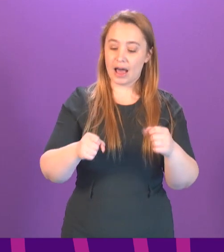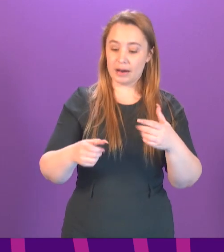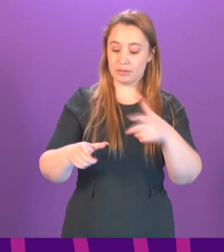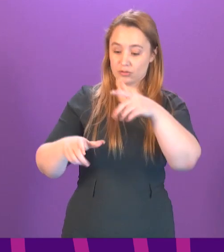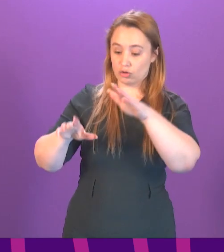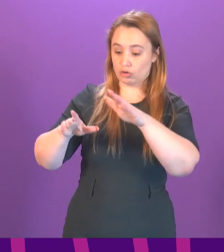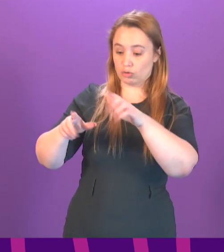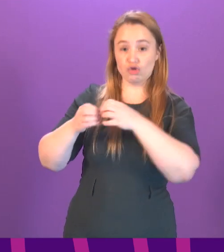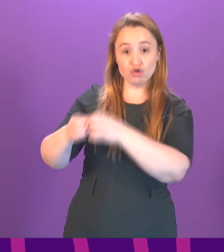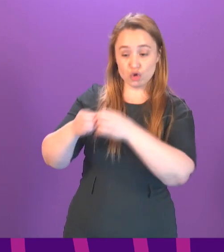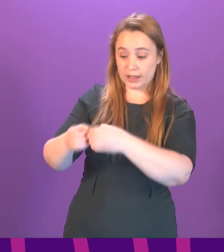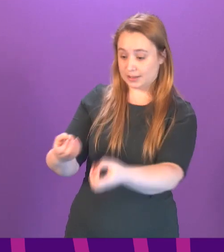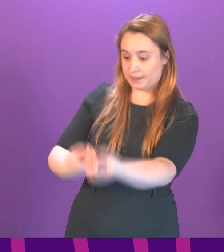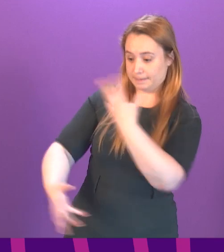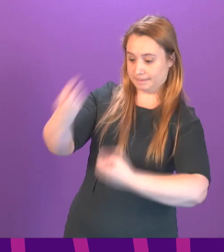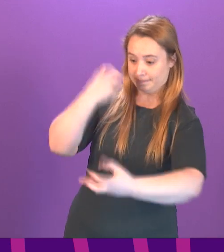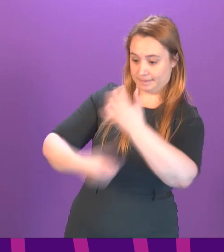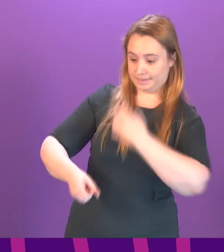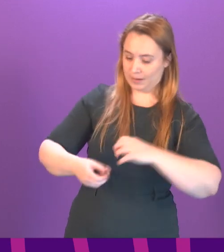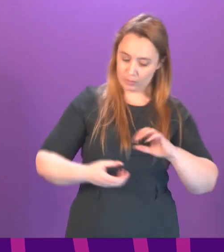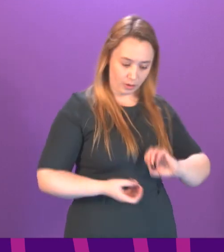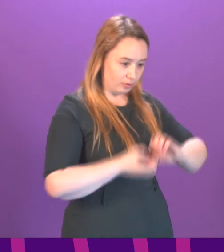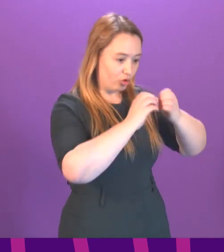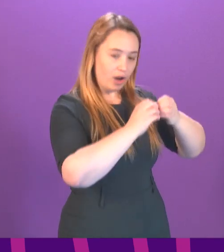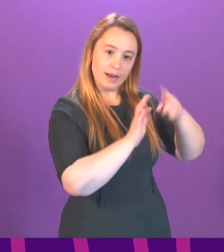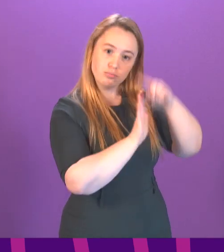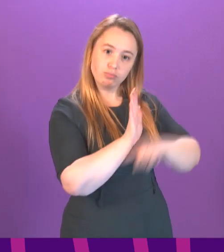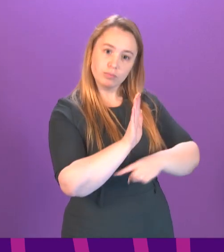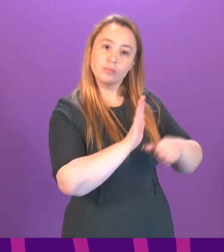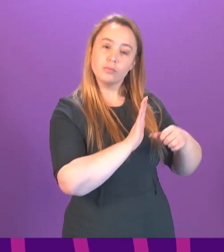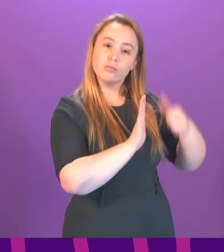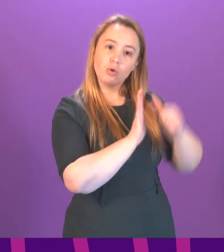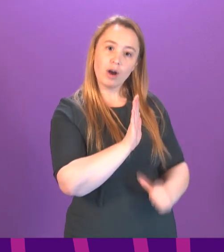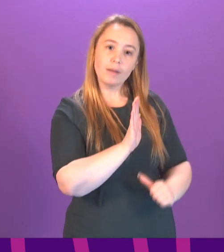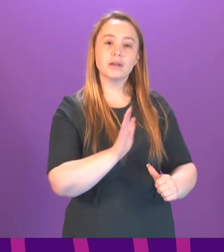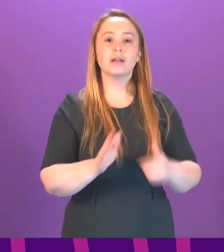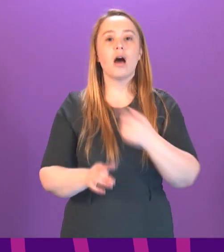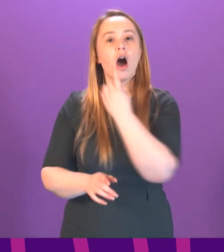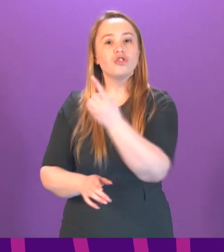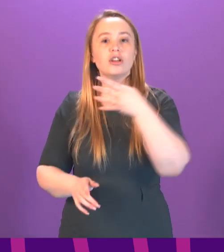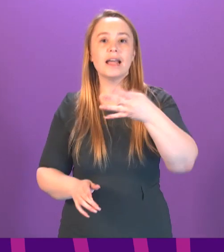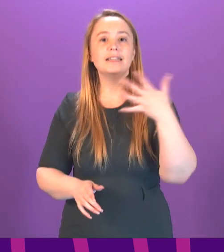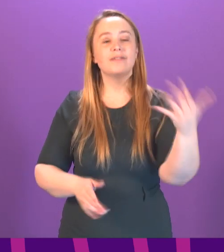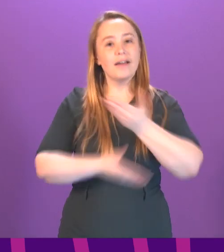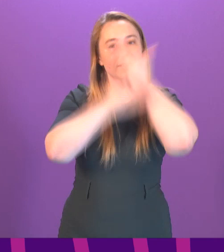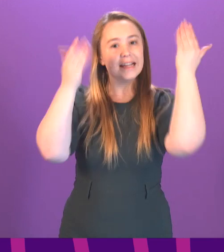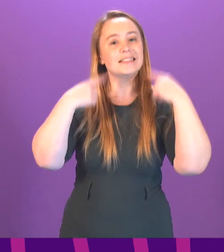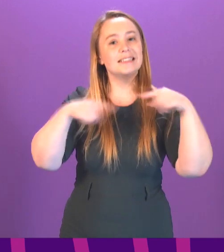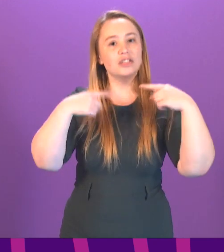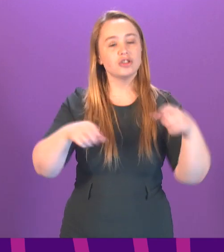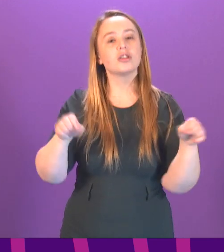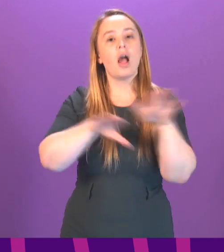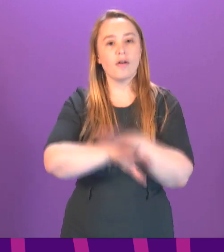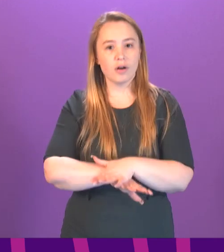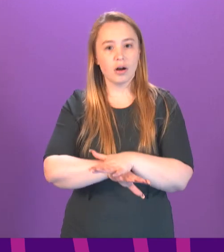learners to best design that programme. Teachers are contracted to work 195 days a year. Any additional cover for summer